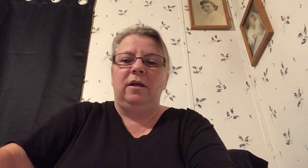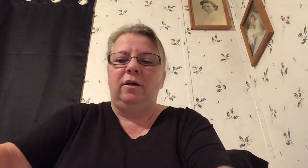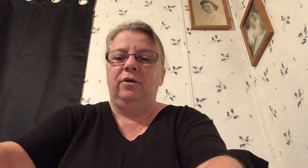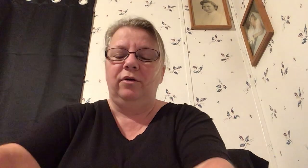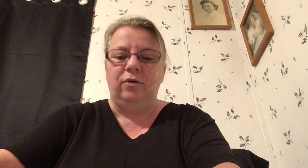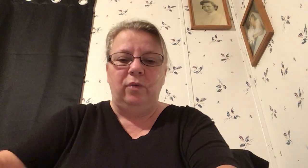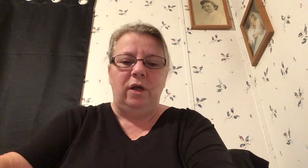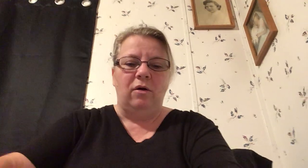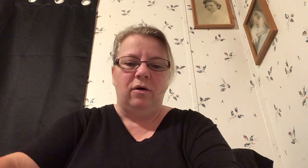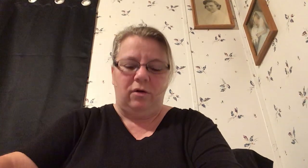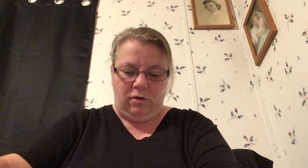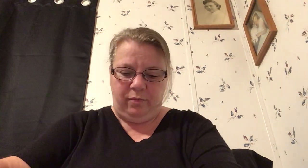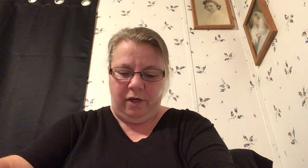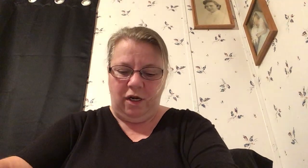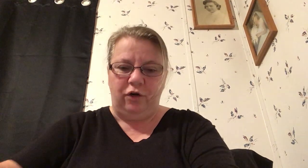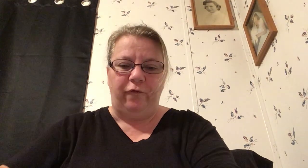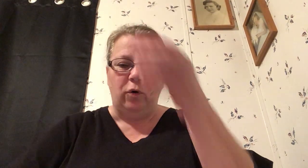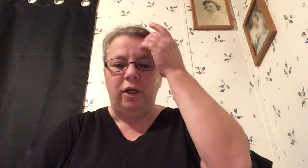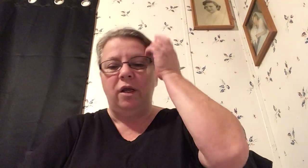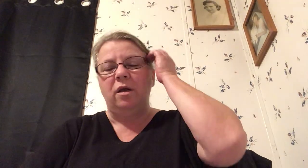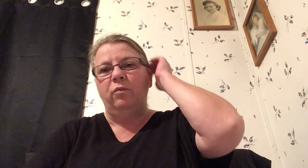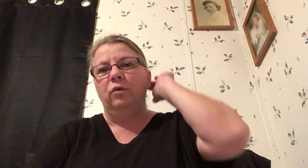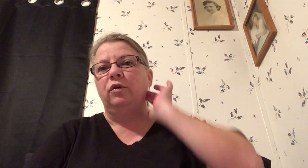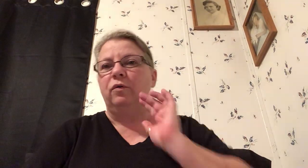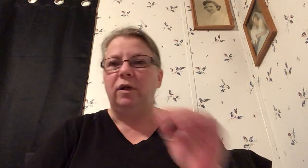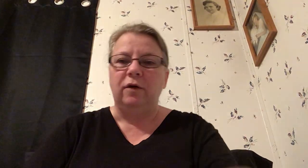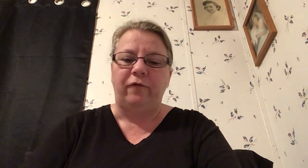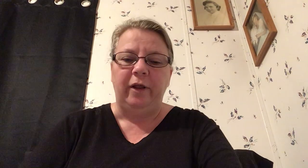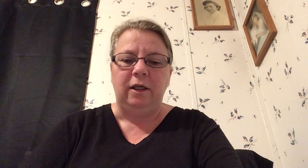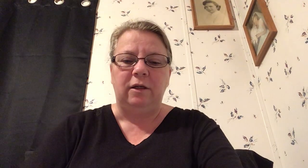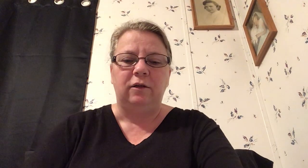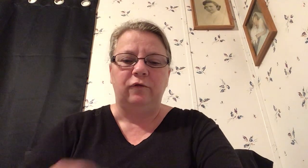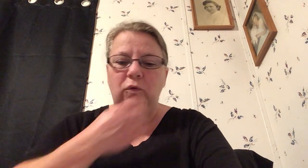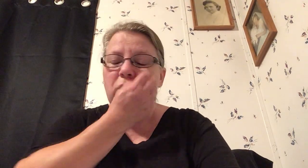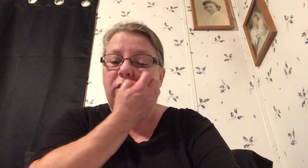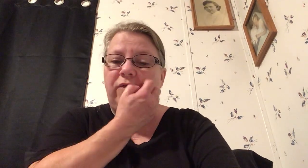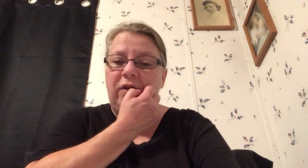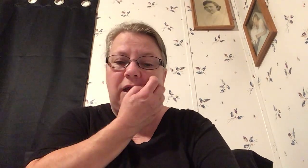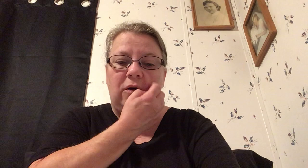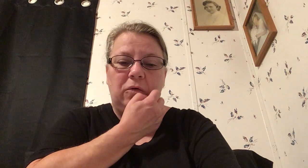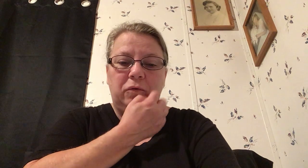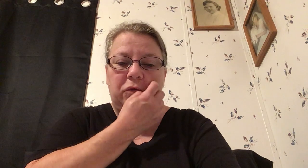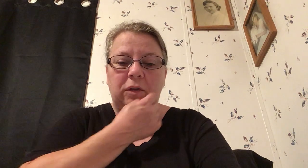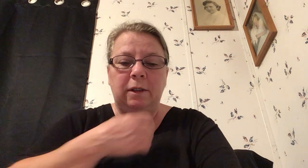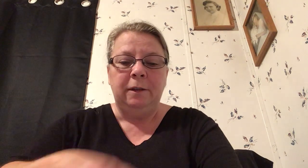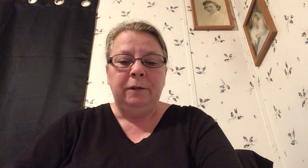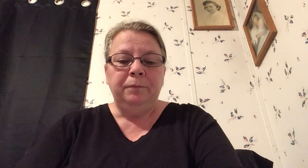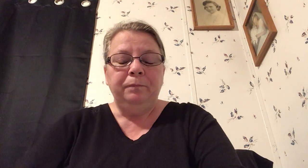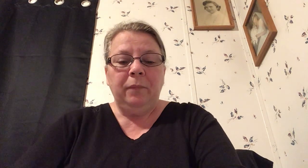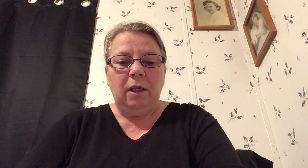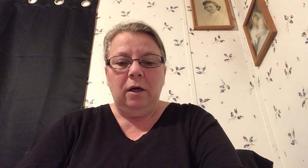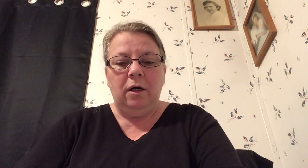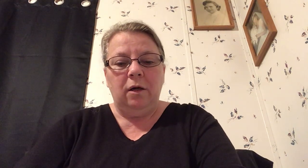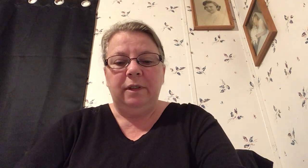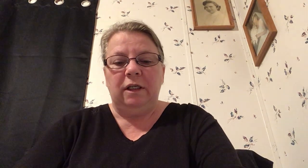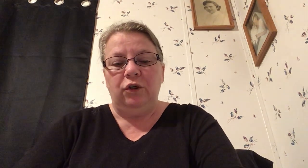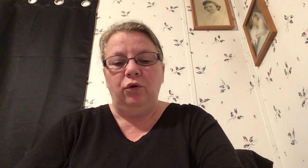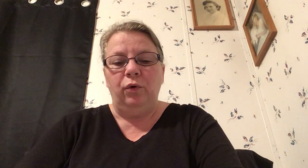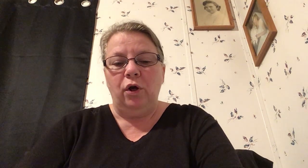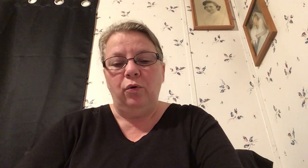here we are on page 40 and we'll do the fillings for the videos um it says you know